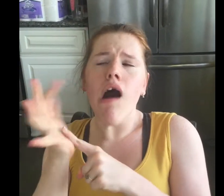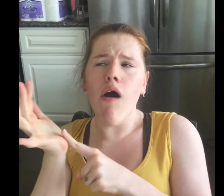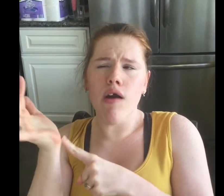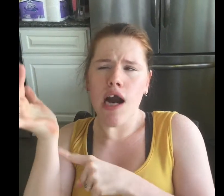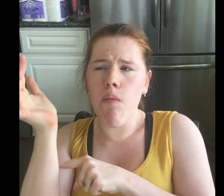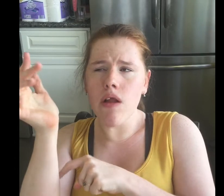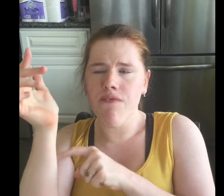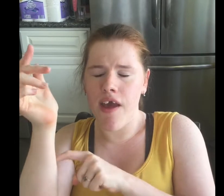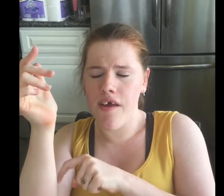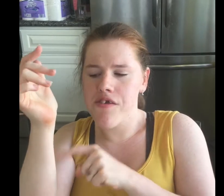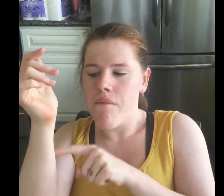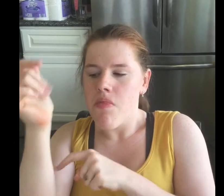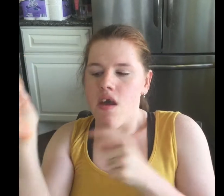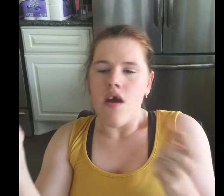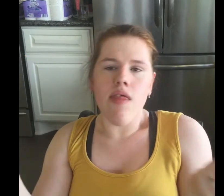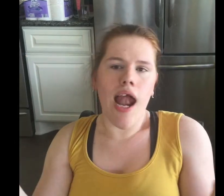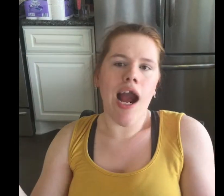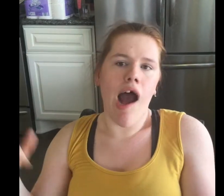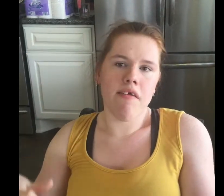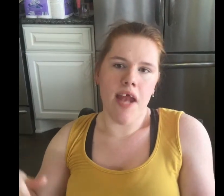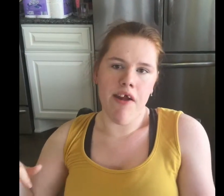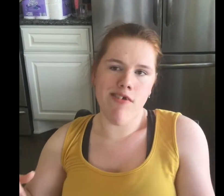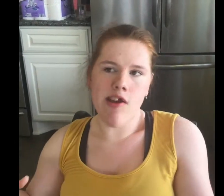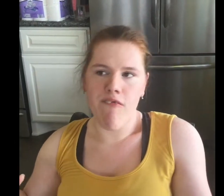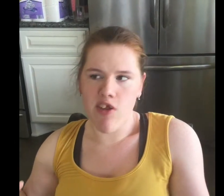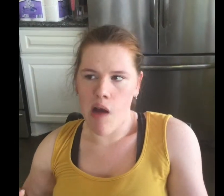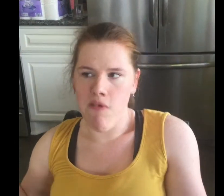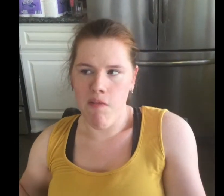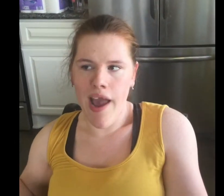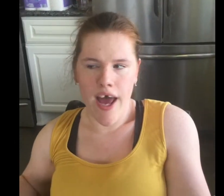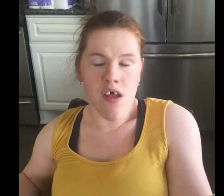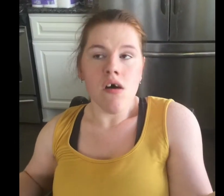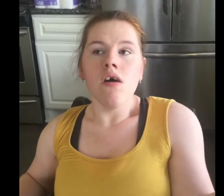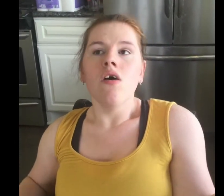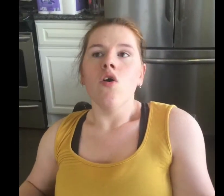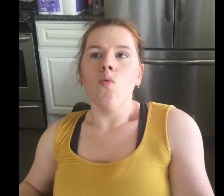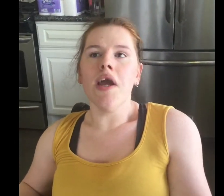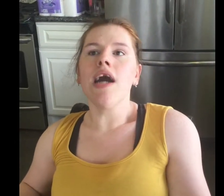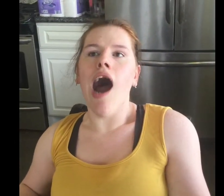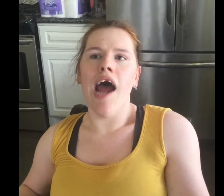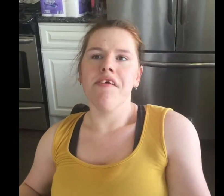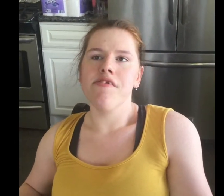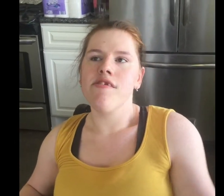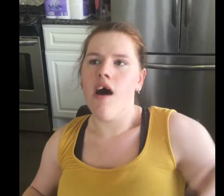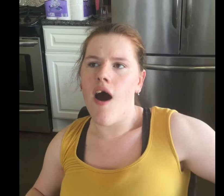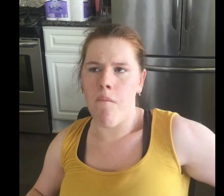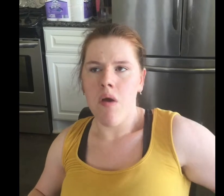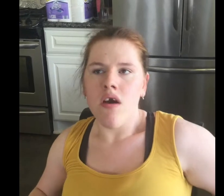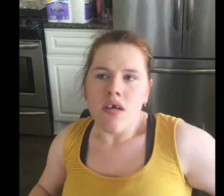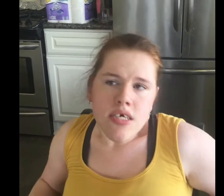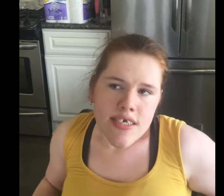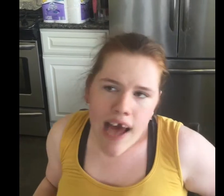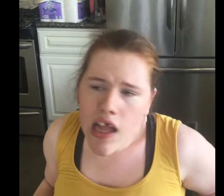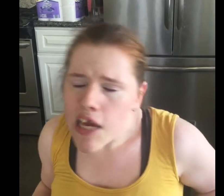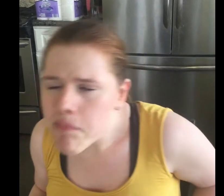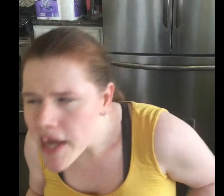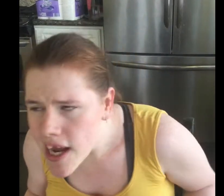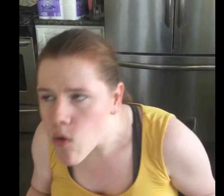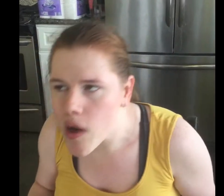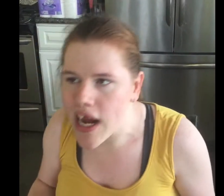are a couple of things that I got today just off the top of my head. We got some deli meat, we